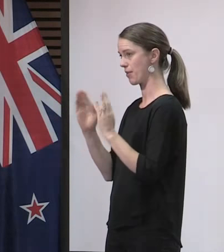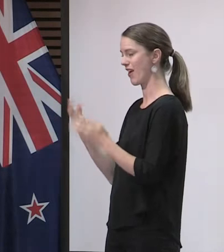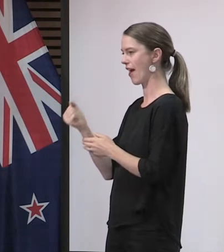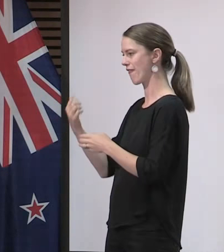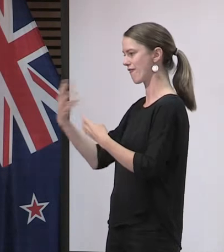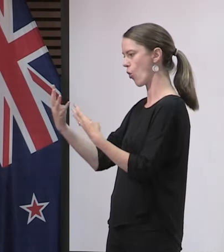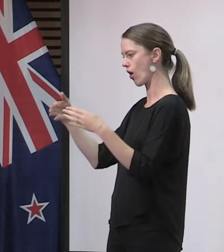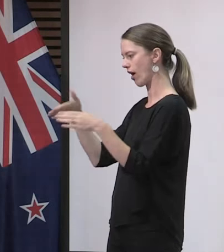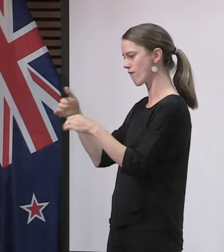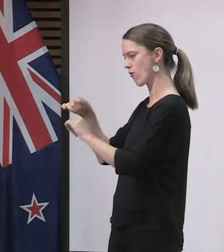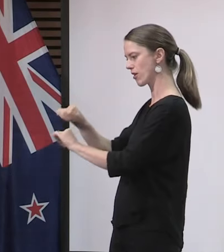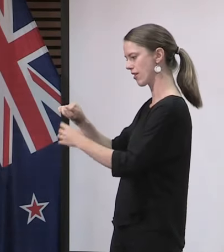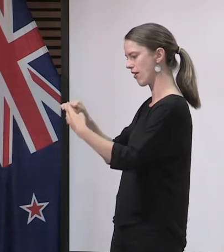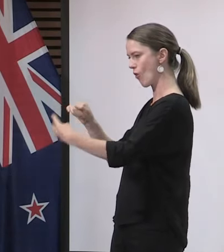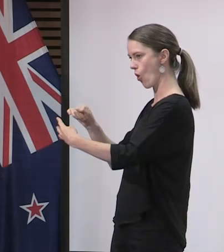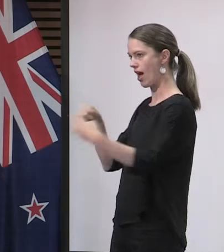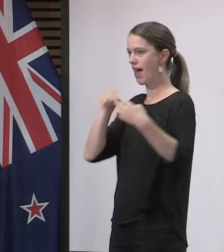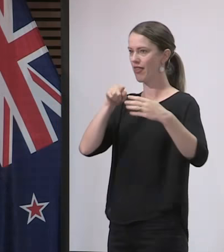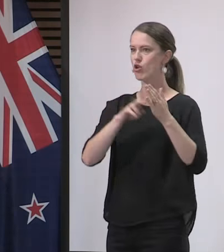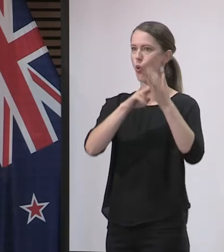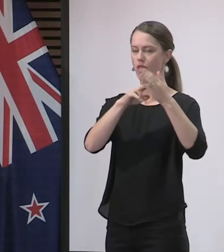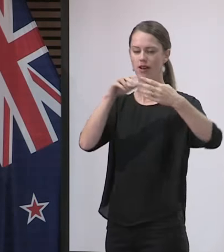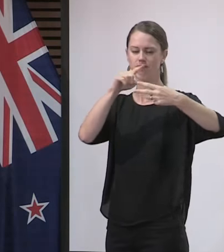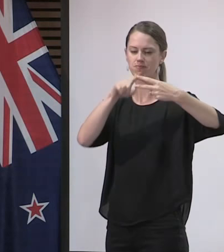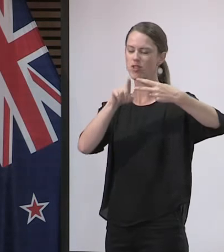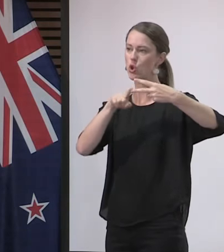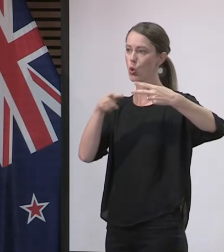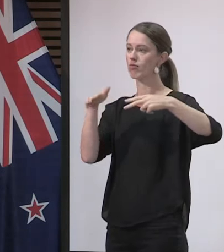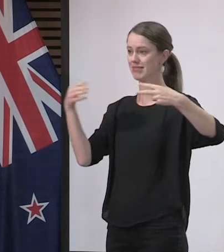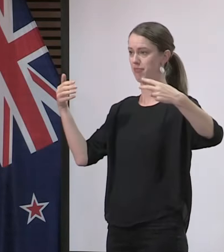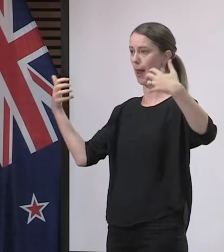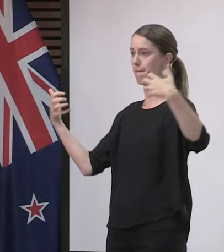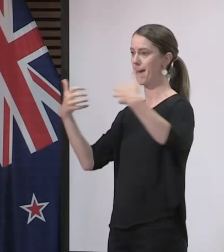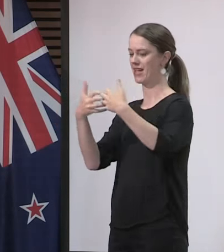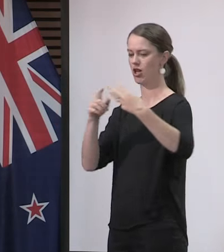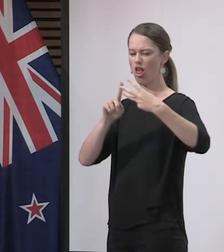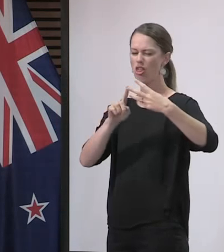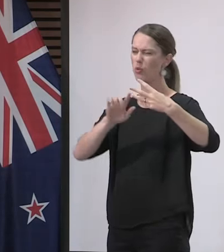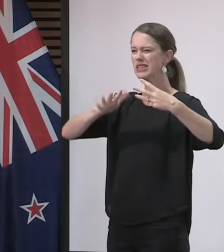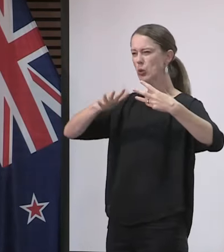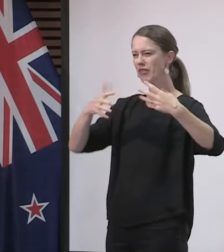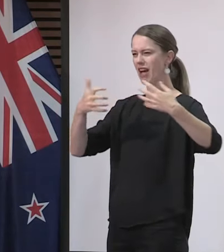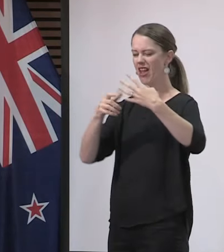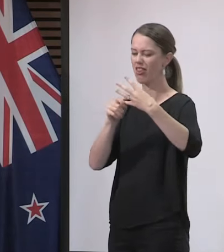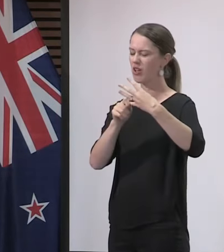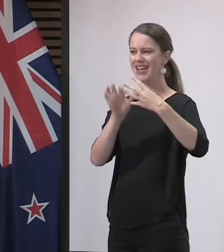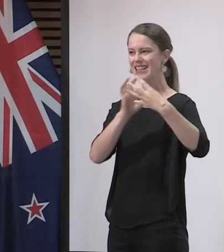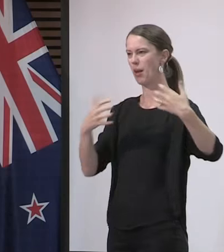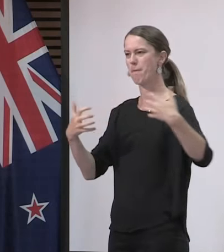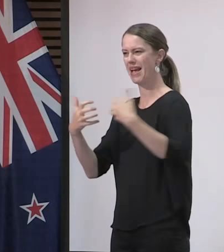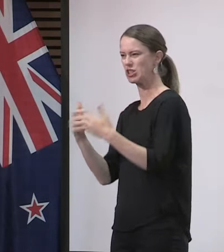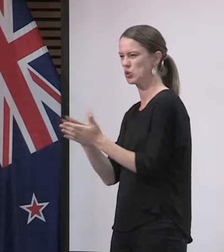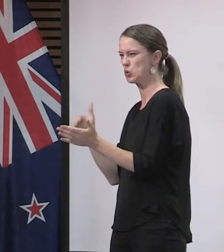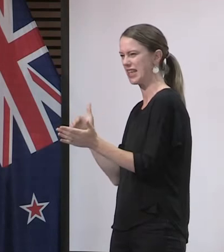some partial protection for a third and the other strain of virus that is in it is not a match for the